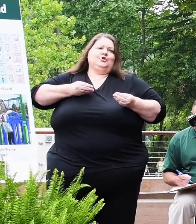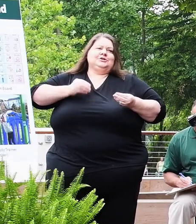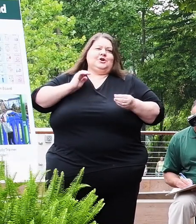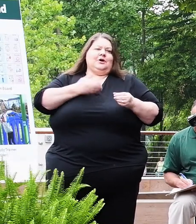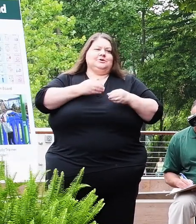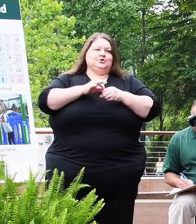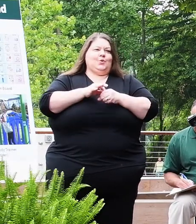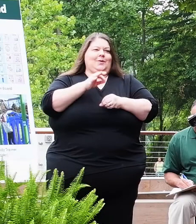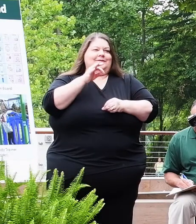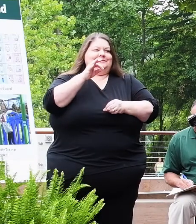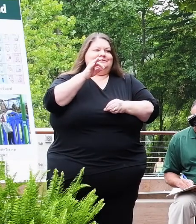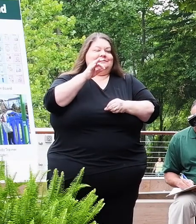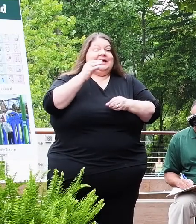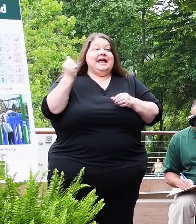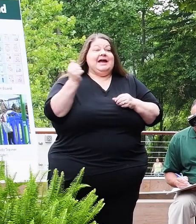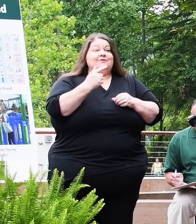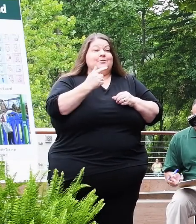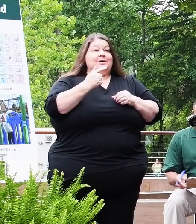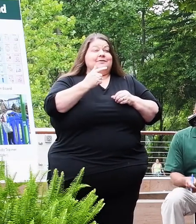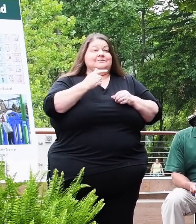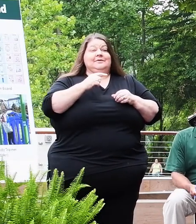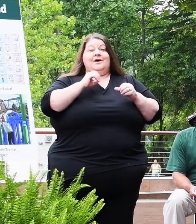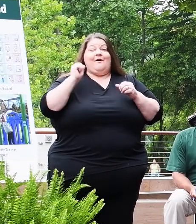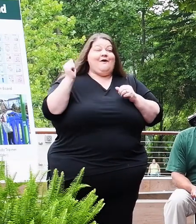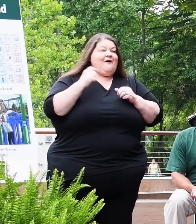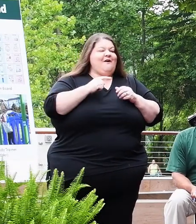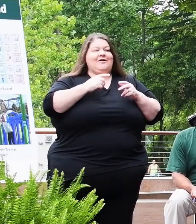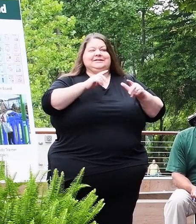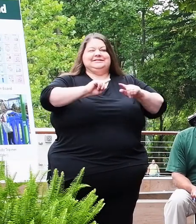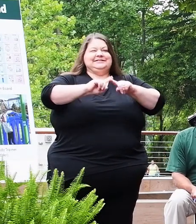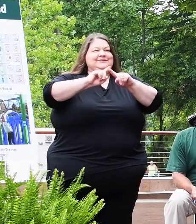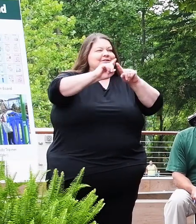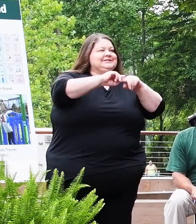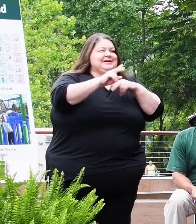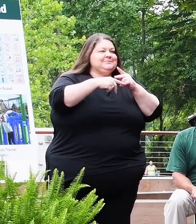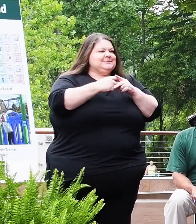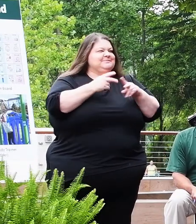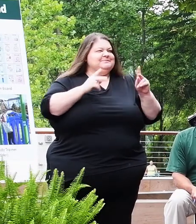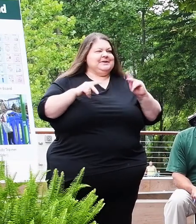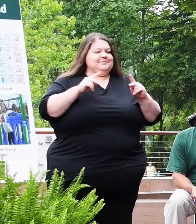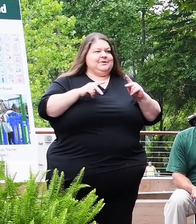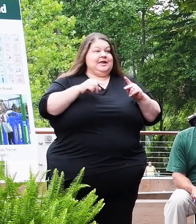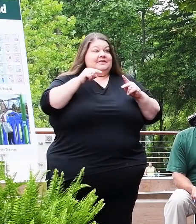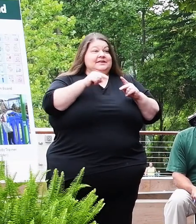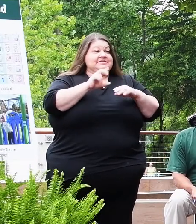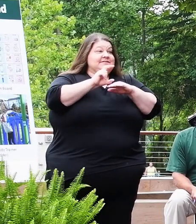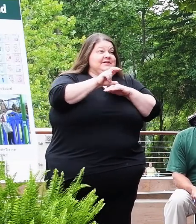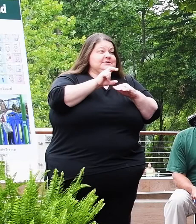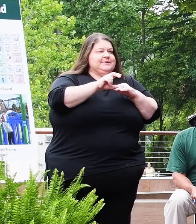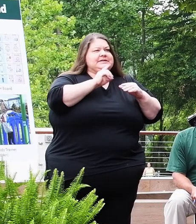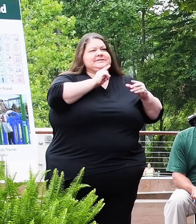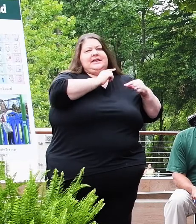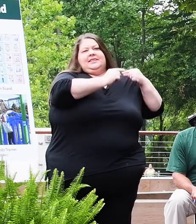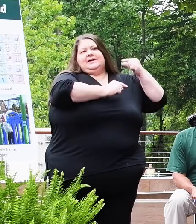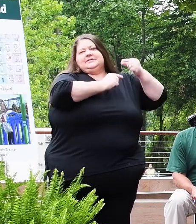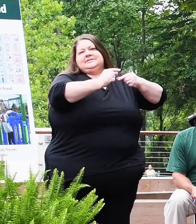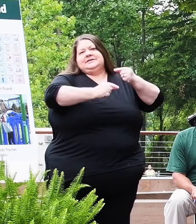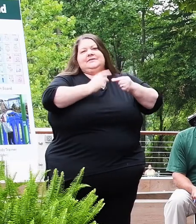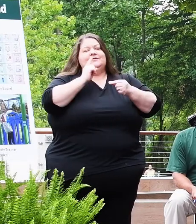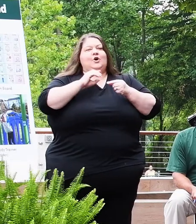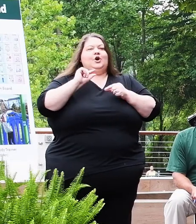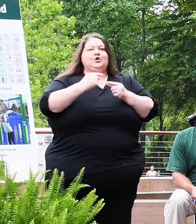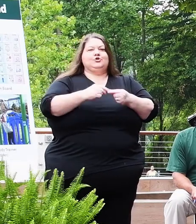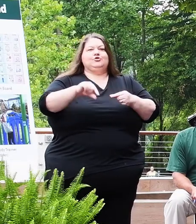everyone, every walk of life, every role of life. What a legacy. This investment and others that we make in our green space lead